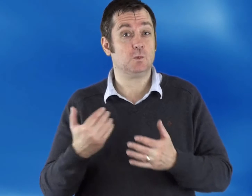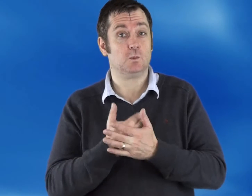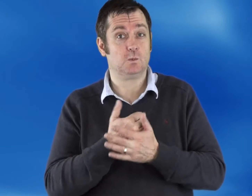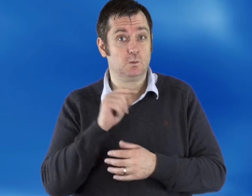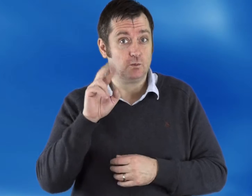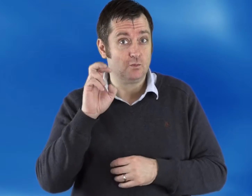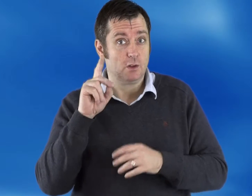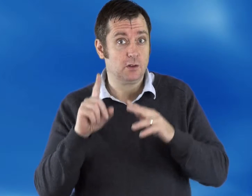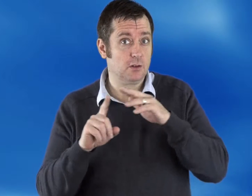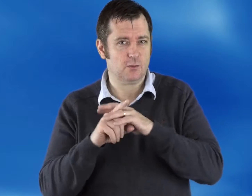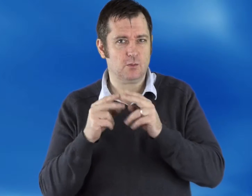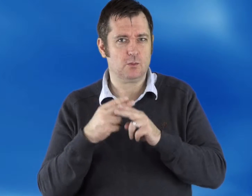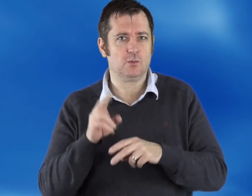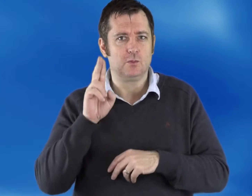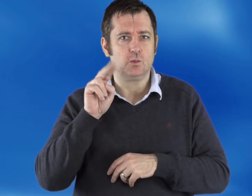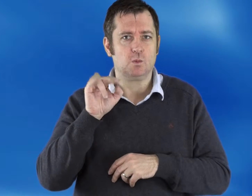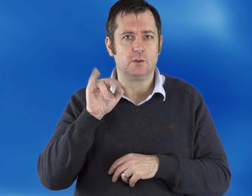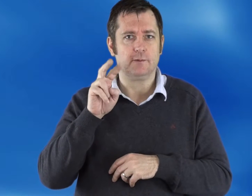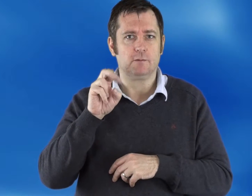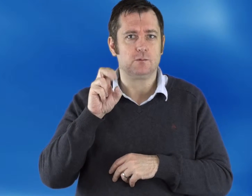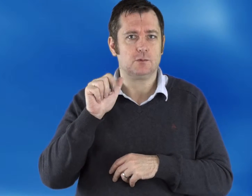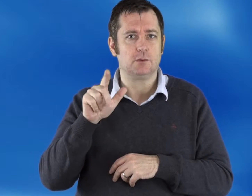There's a new trend in a term called universal usability.